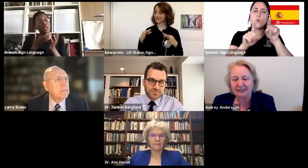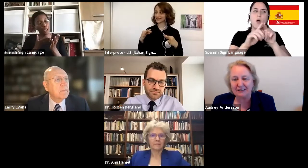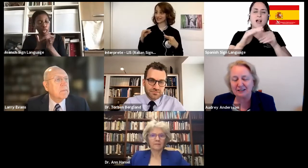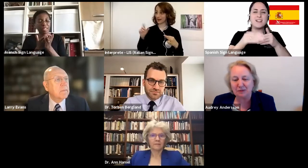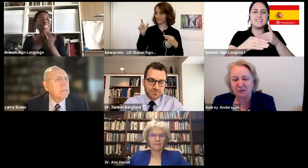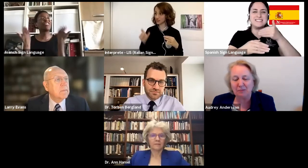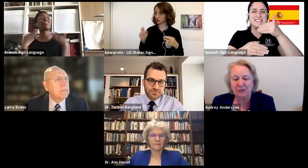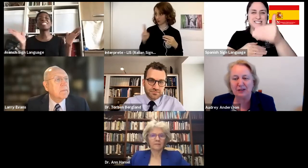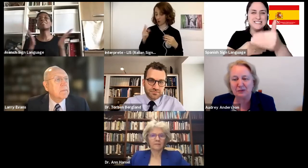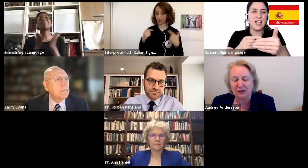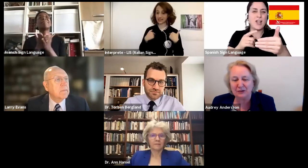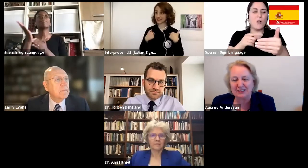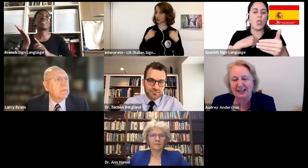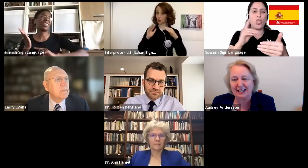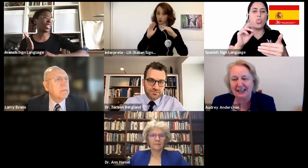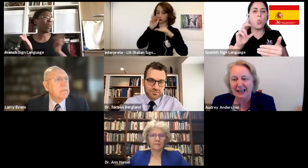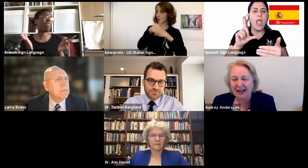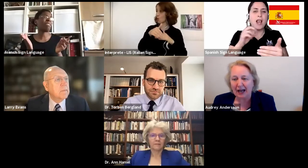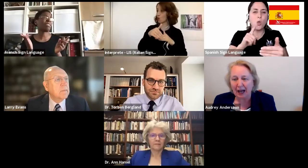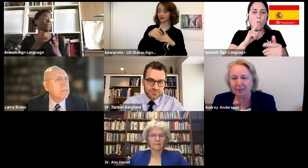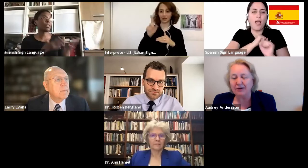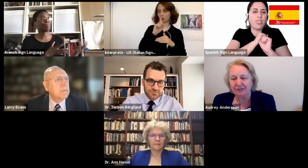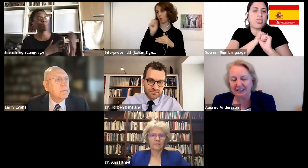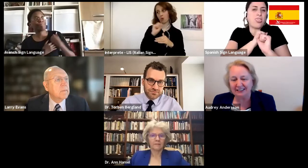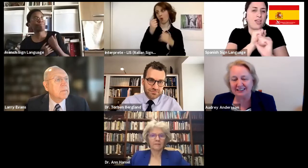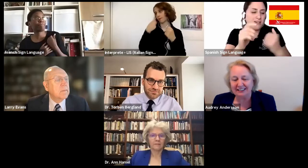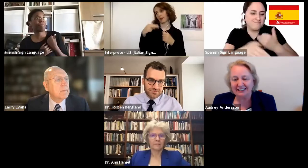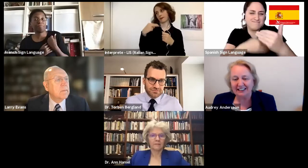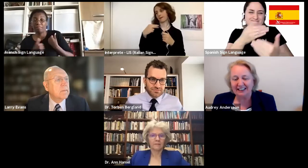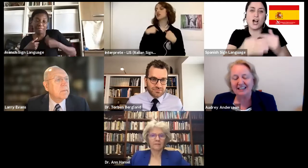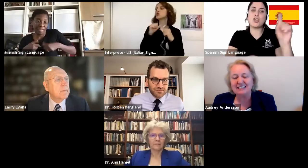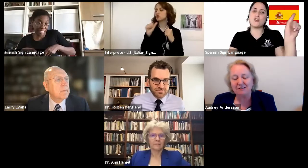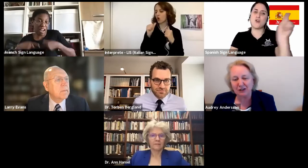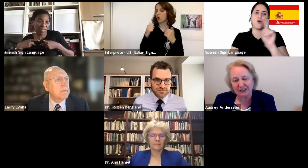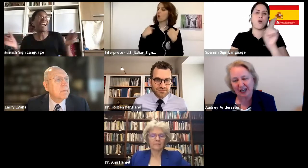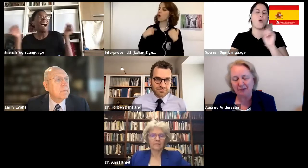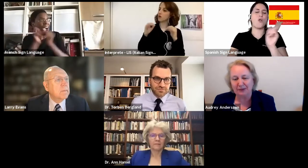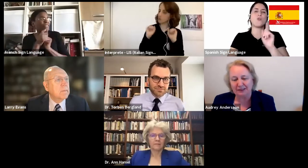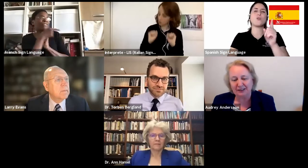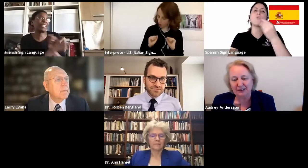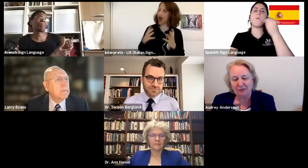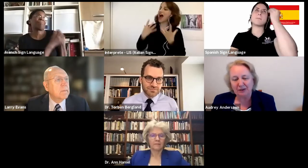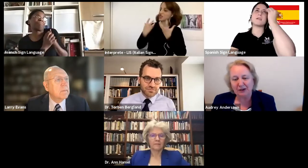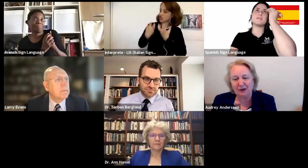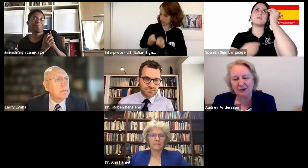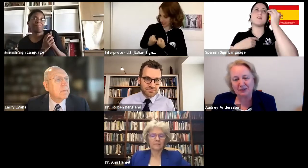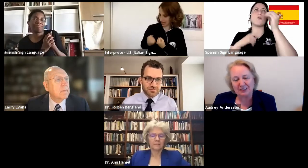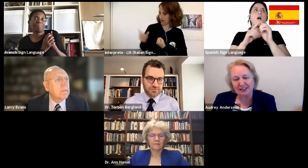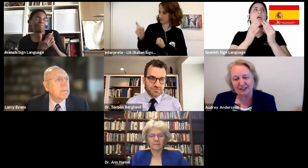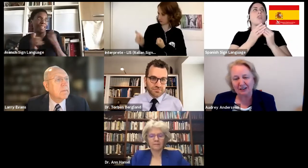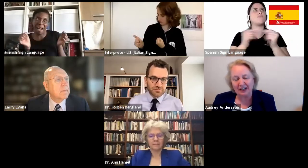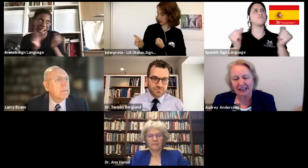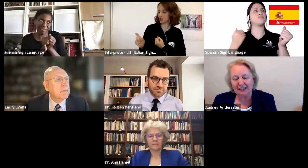think there's going to be one point where you say, I'm over it, that's never going to happen. Because